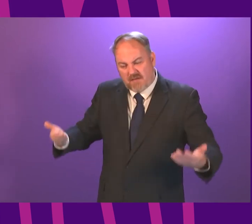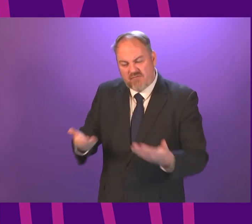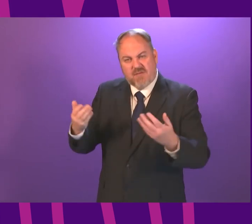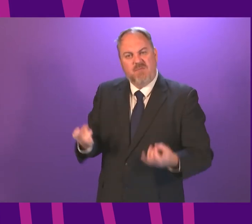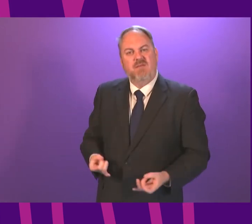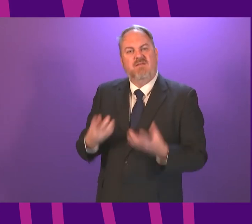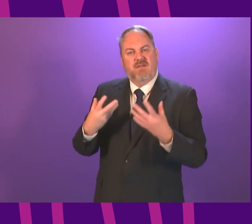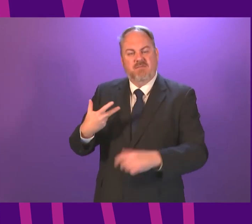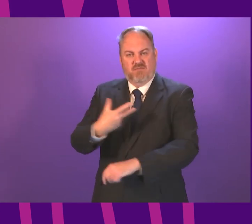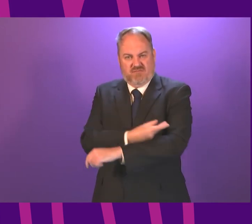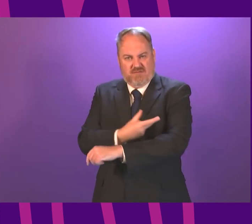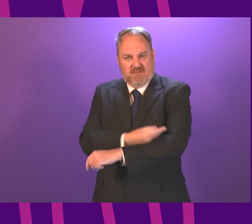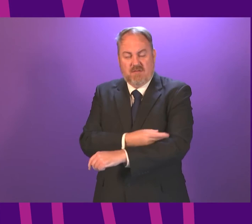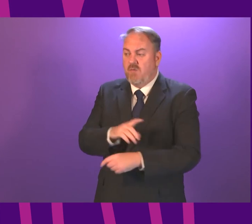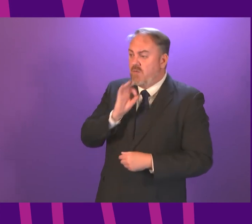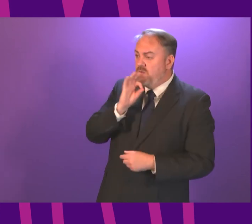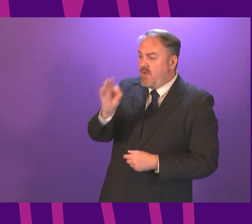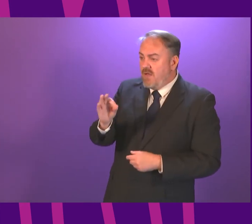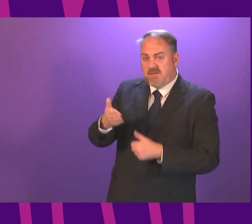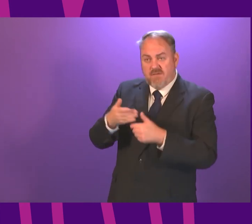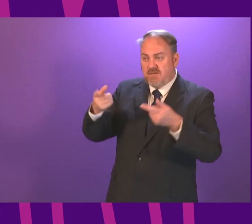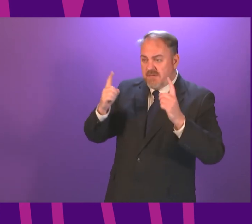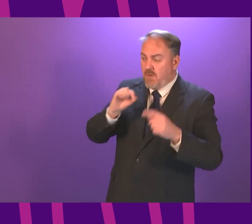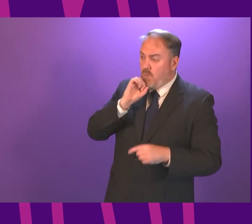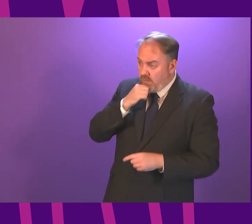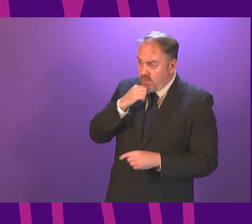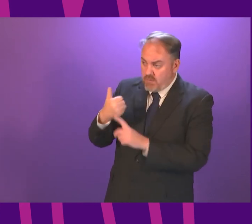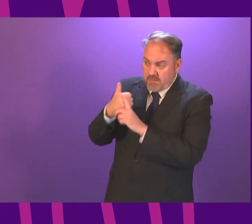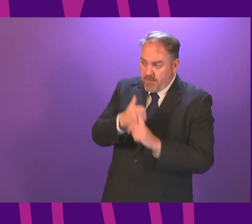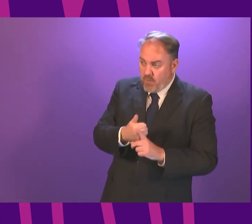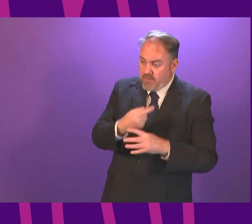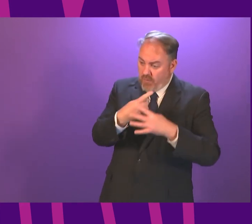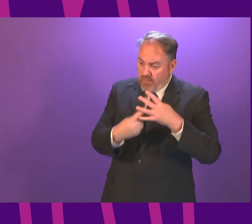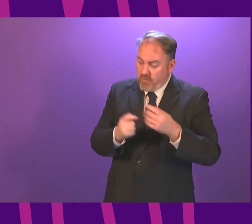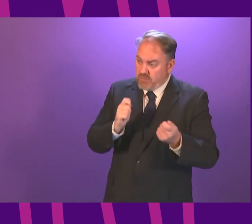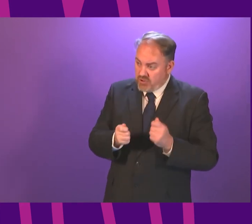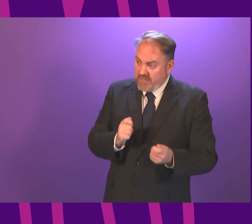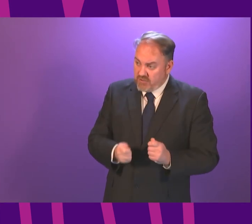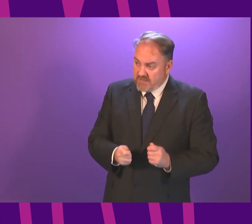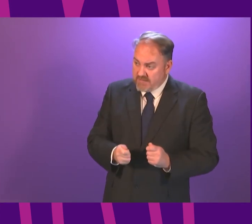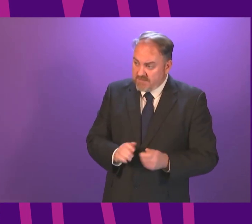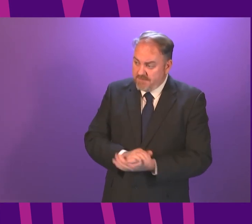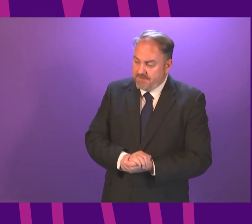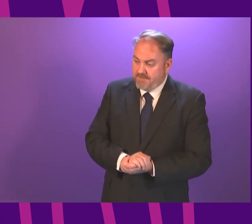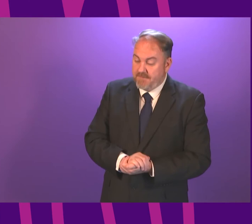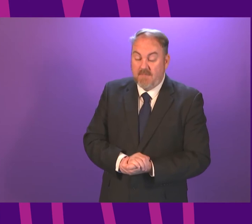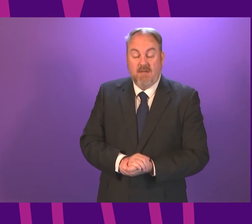officers therefore will the First Minister commit to those much needed reforms? The First Minister.